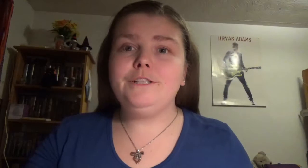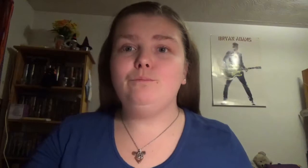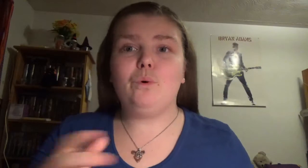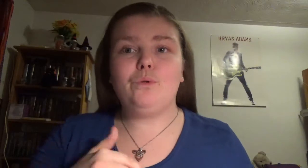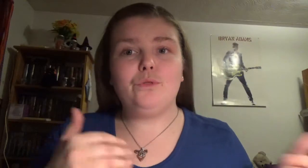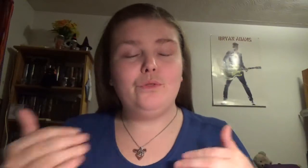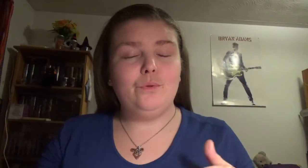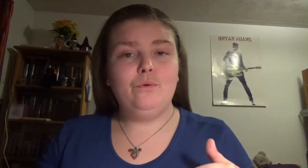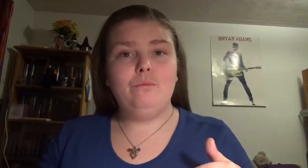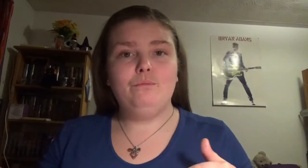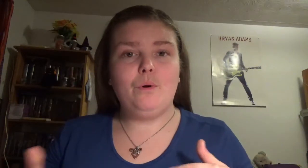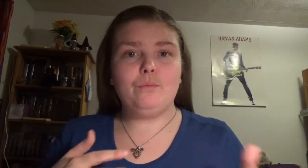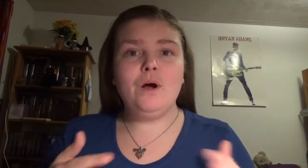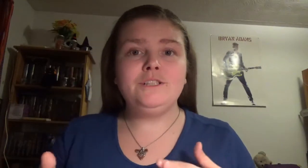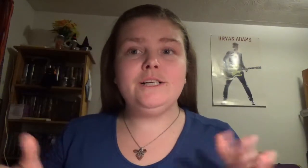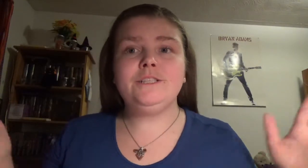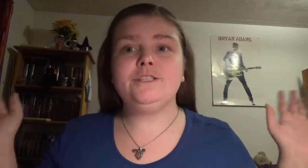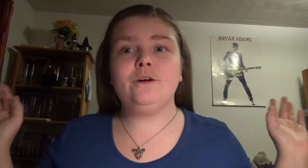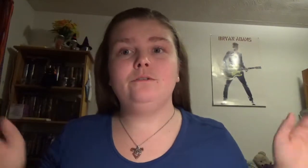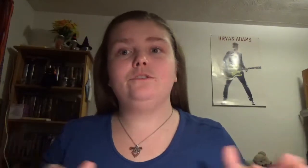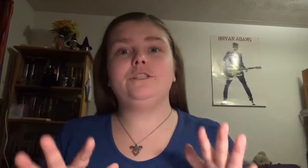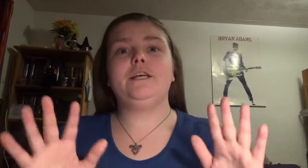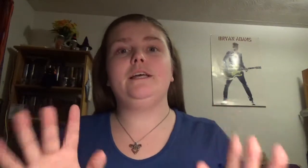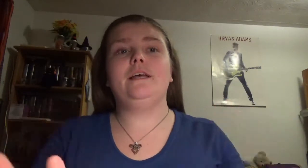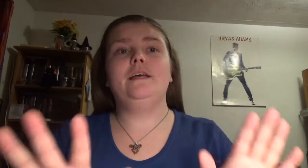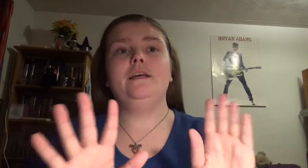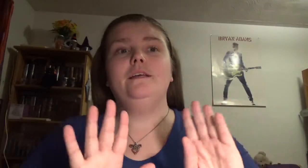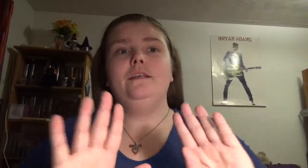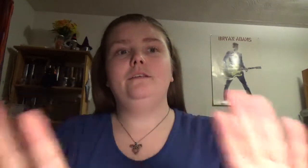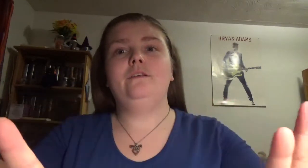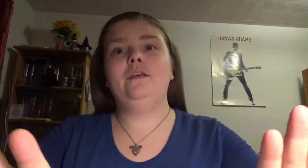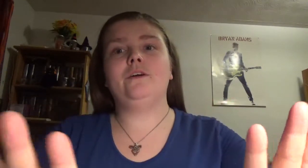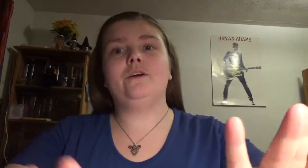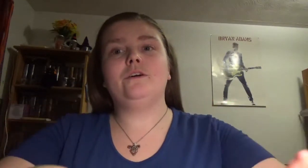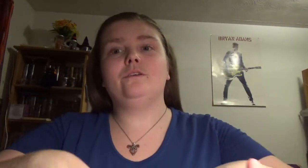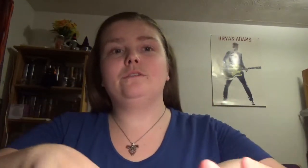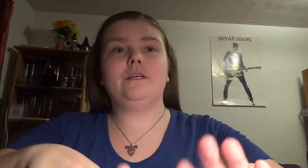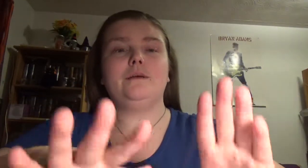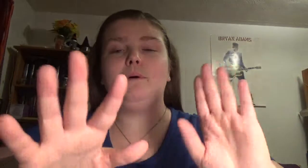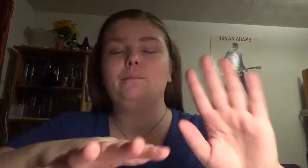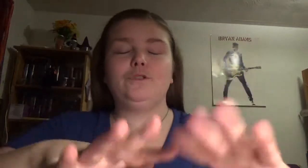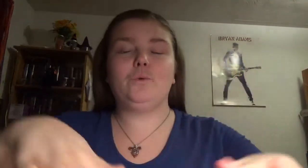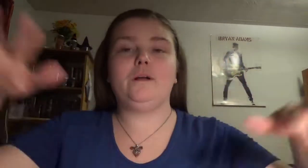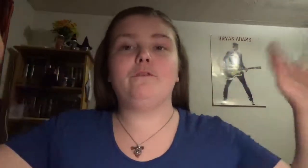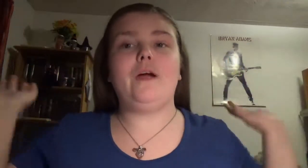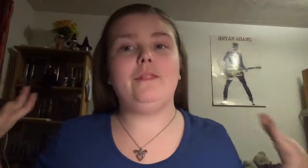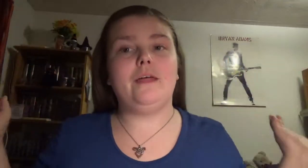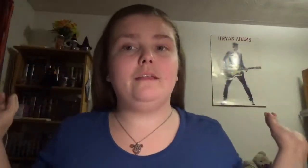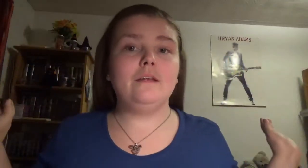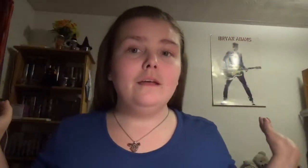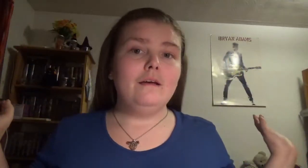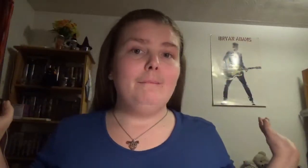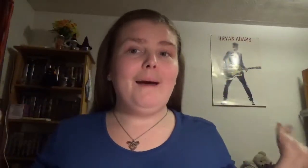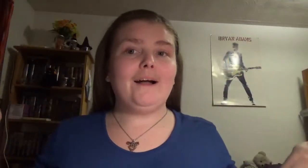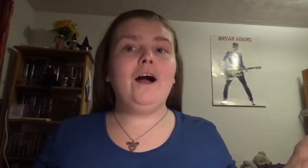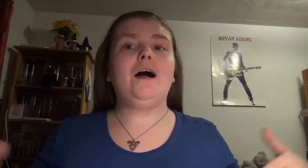in both, both processes, don't just say here to the publisher or whatever, and then back off,